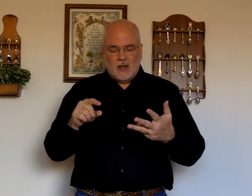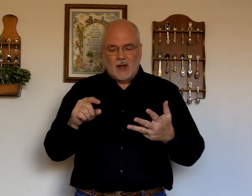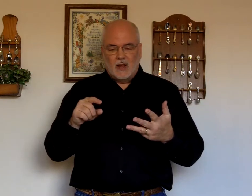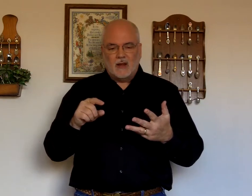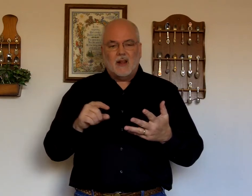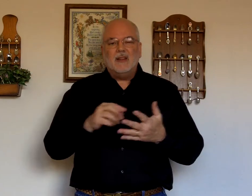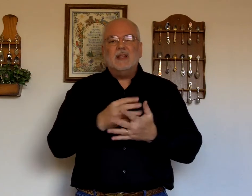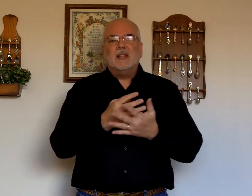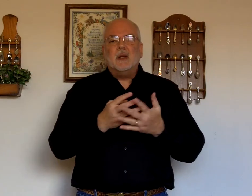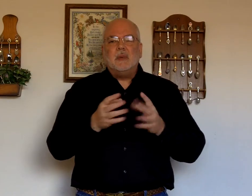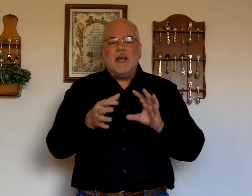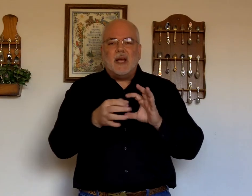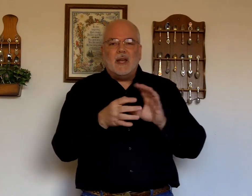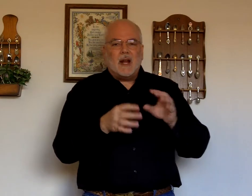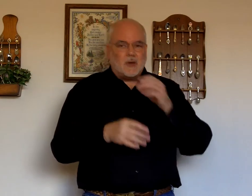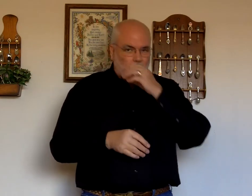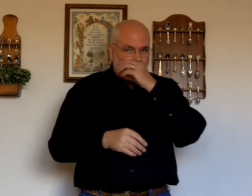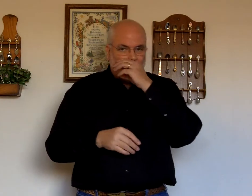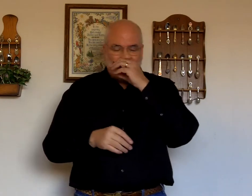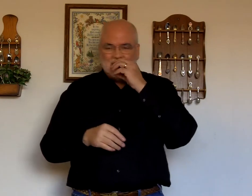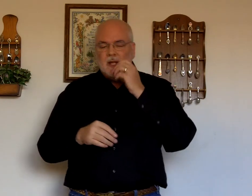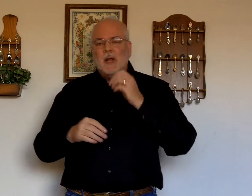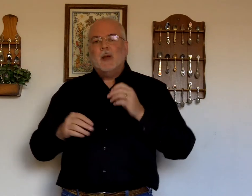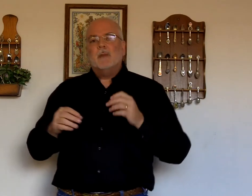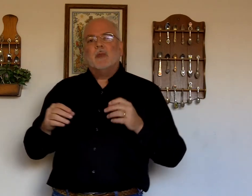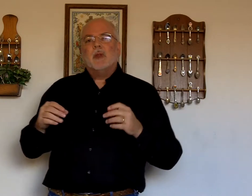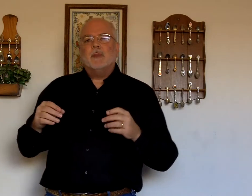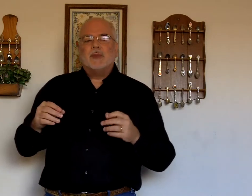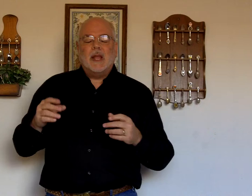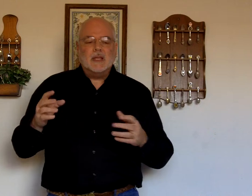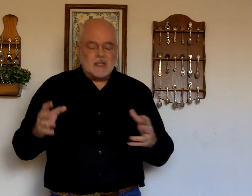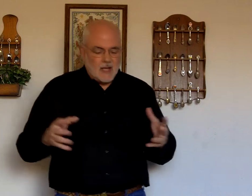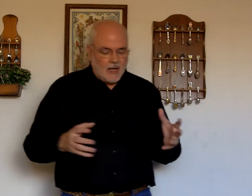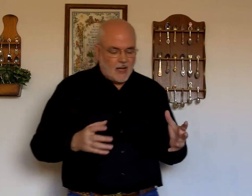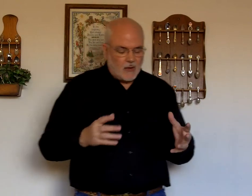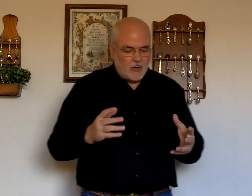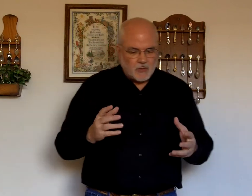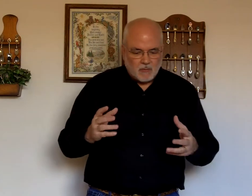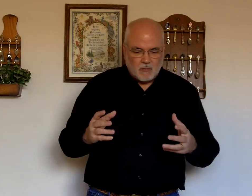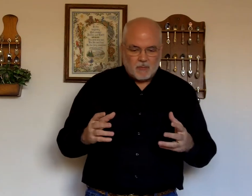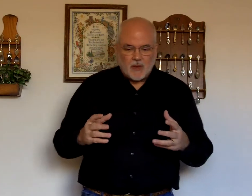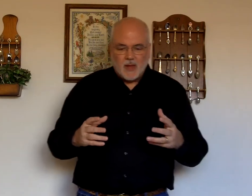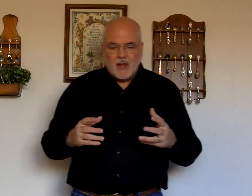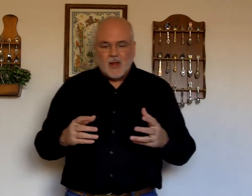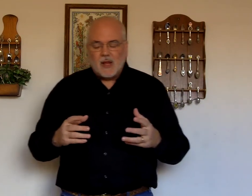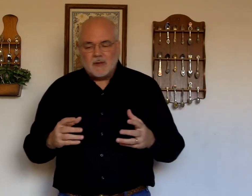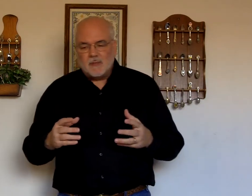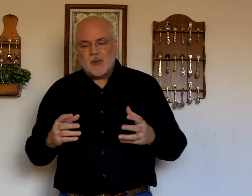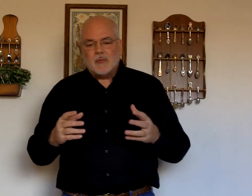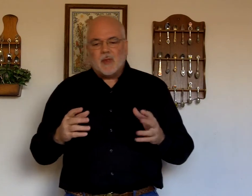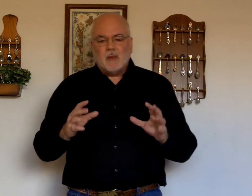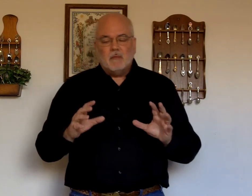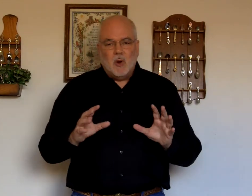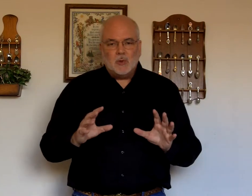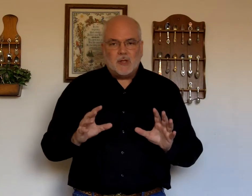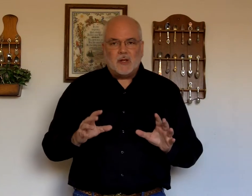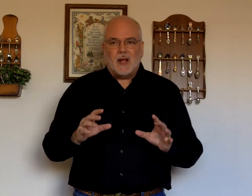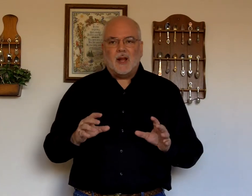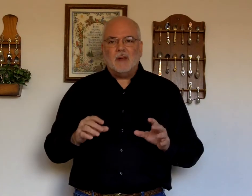and these little bitty connector words. In sign language, most of the time,